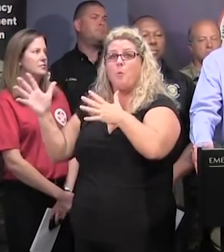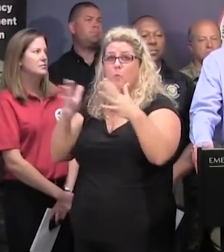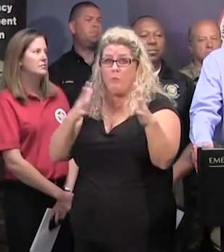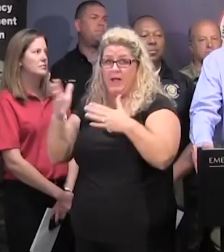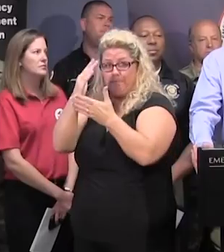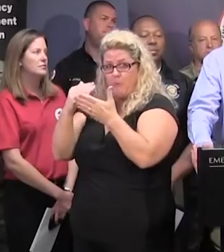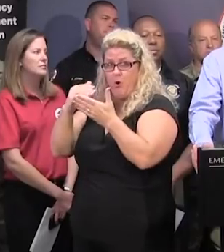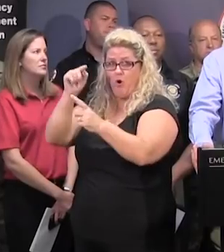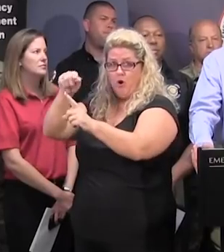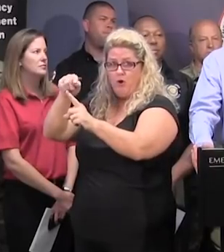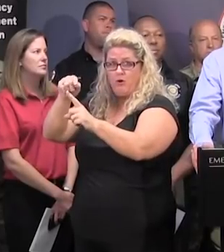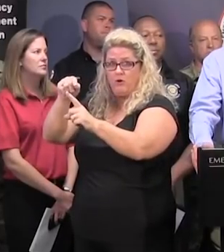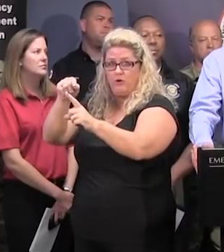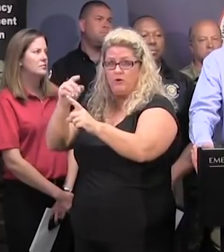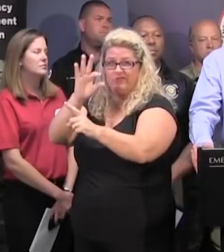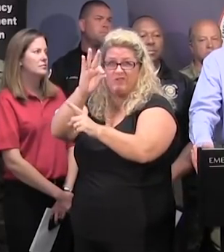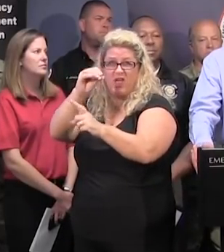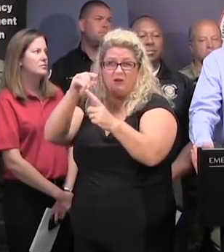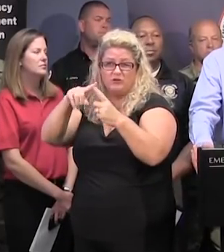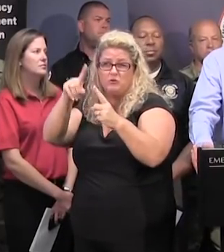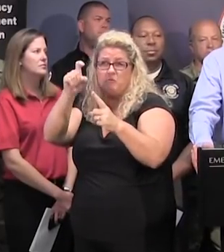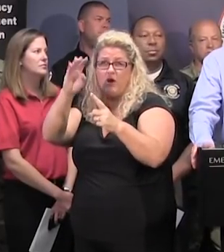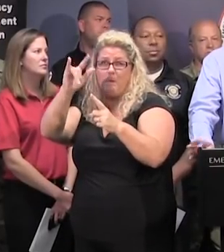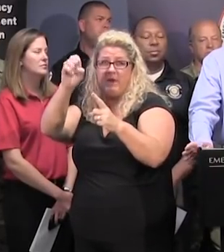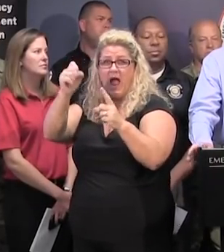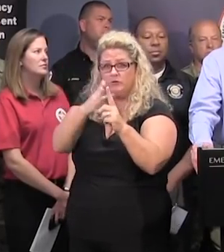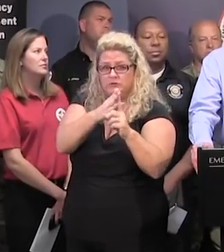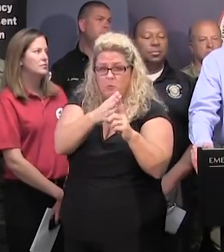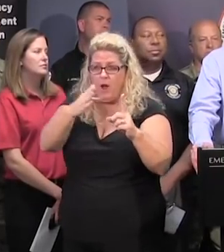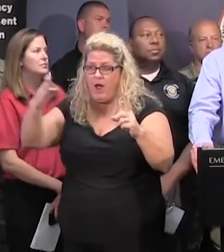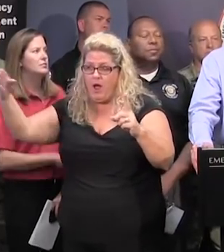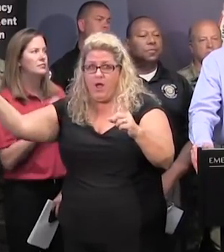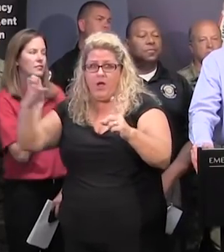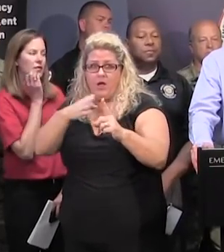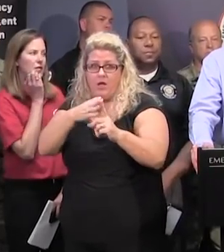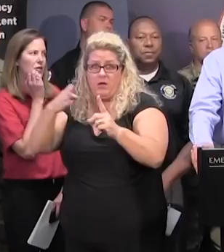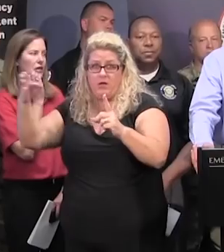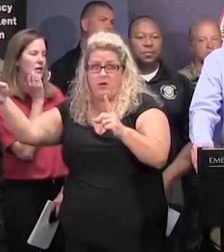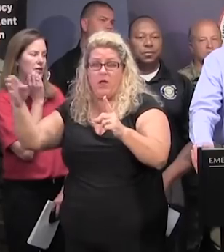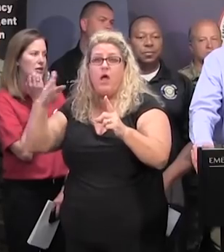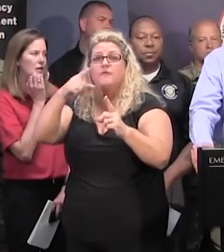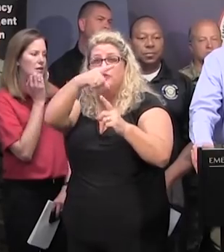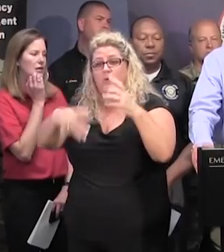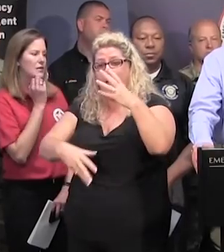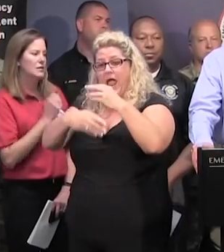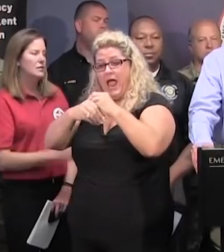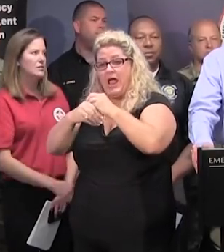of the storm is almost 90 or 100 miles wide, and altogether the tropical winds